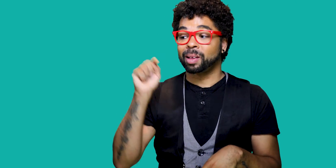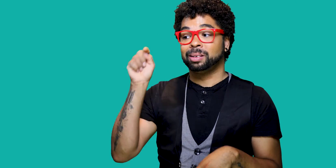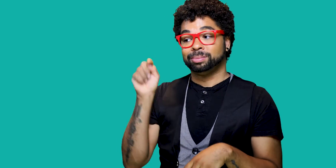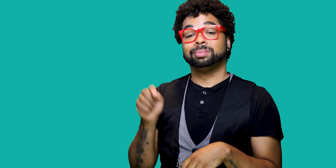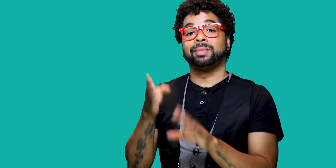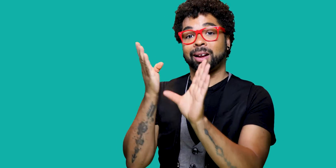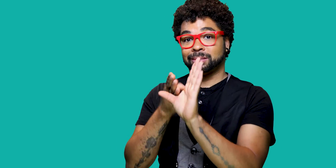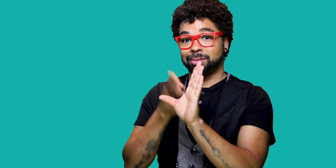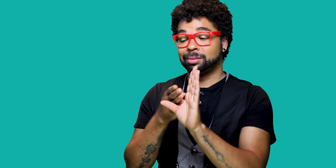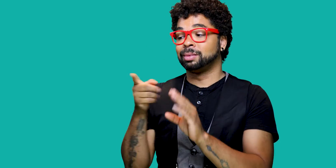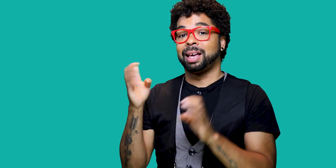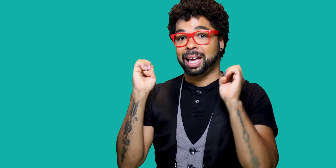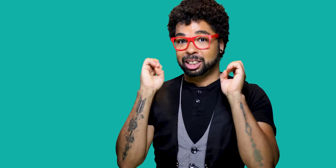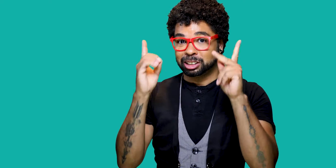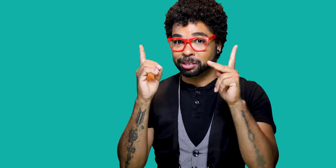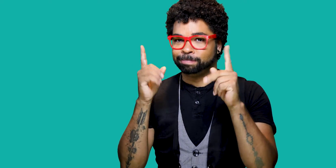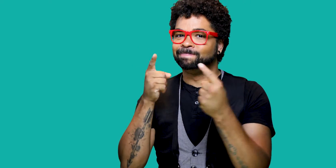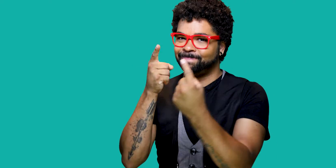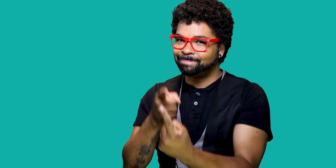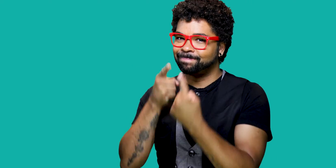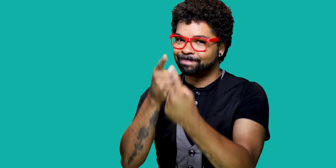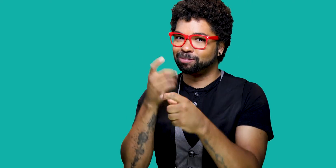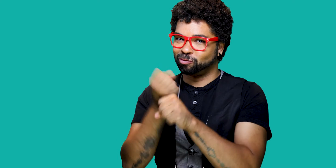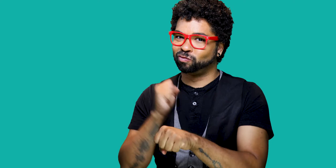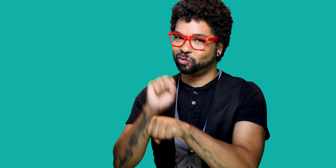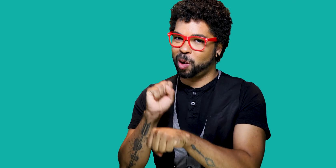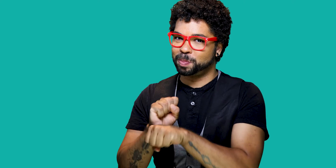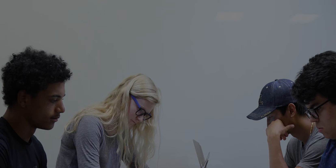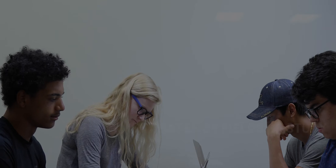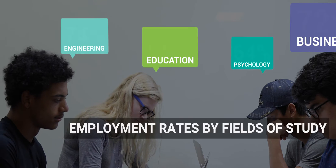those with a degree in psychology or education have a harder time finding a job.